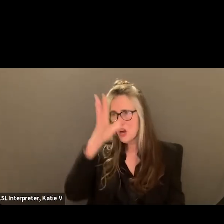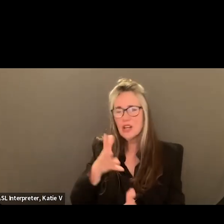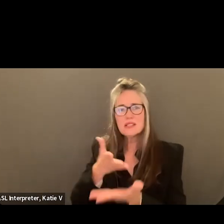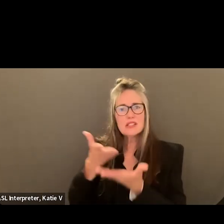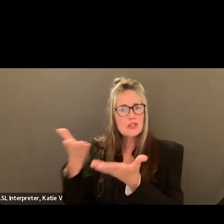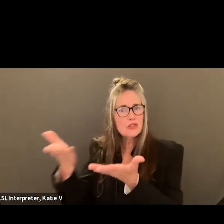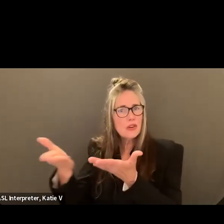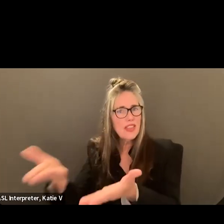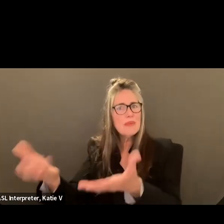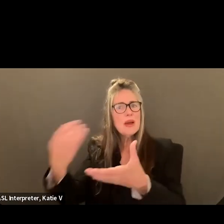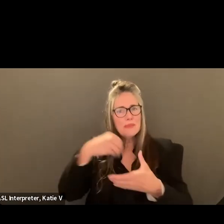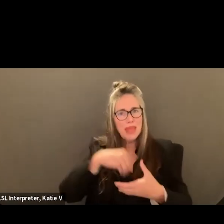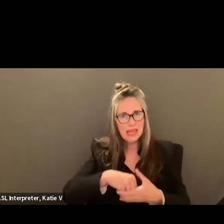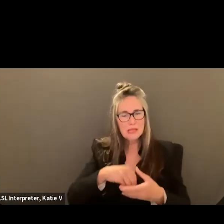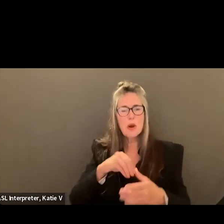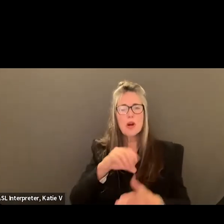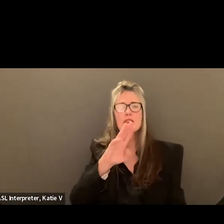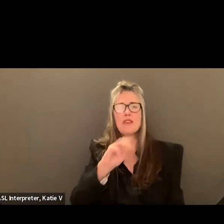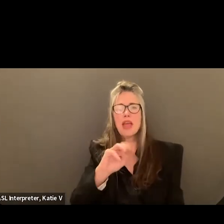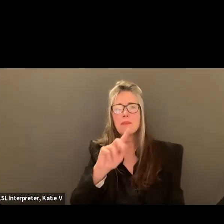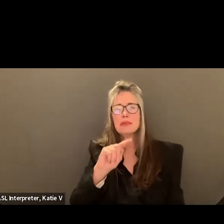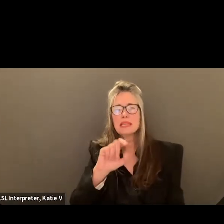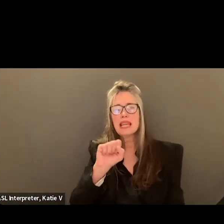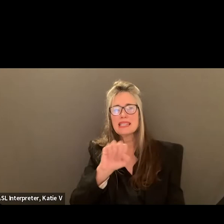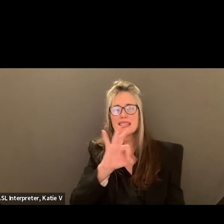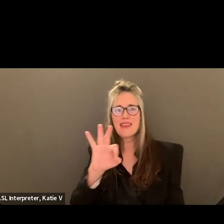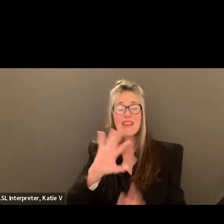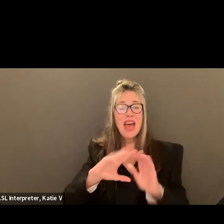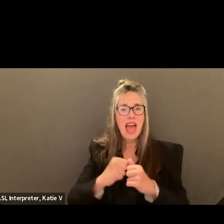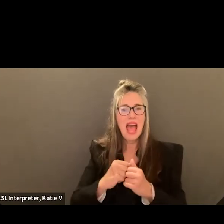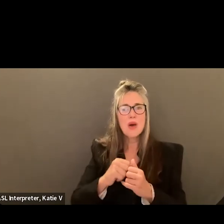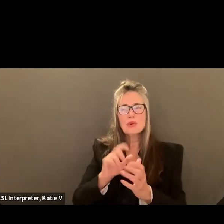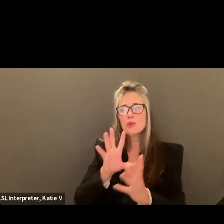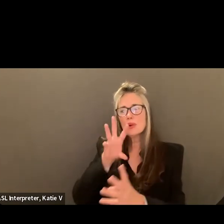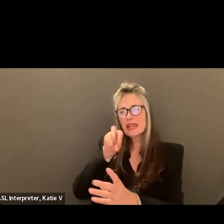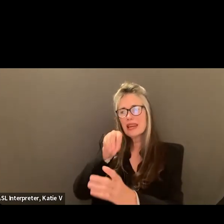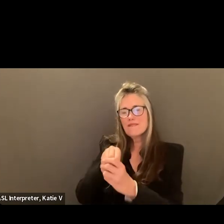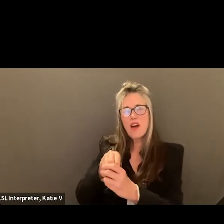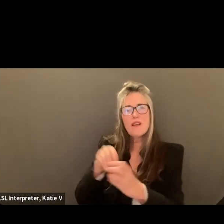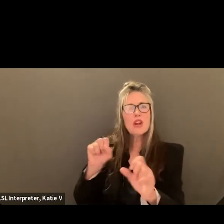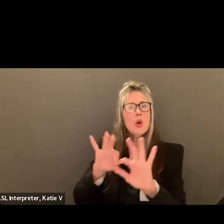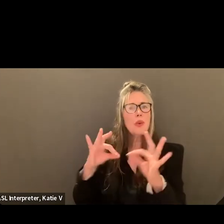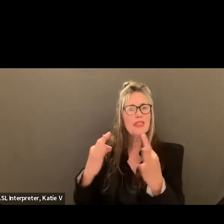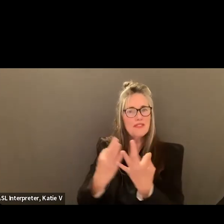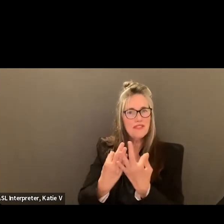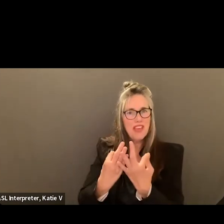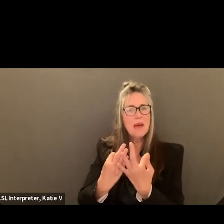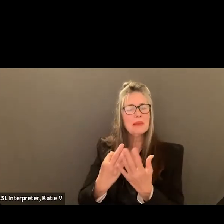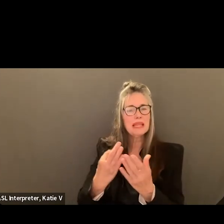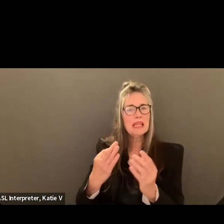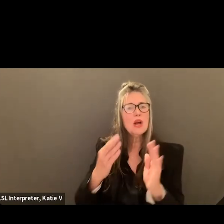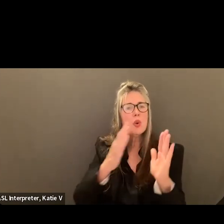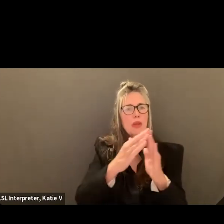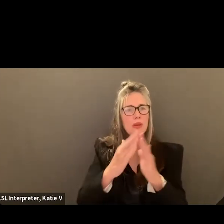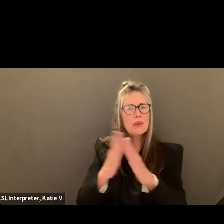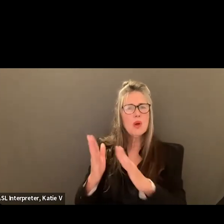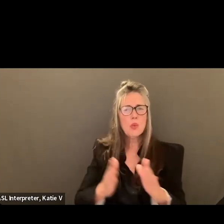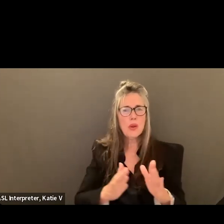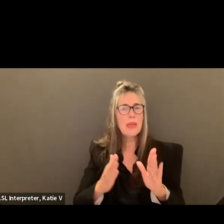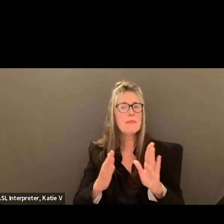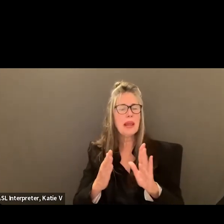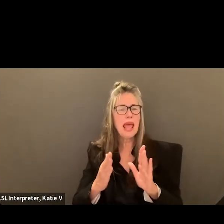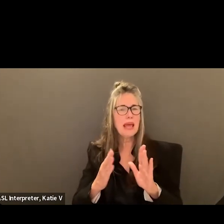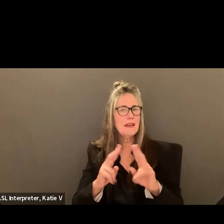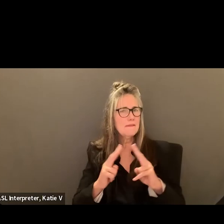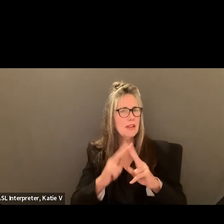is part of our MTSS is how to engage with our community, which is our families and our community partners with a strategic plan that's